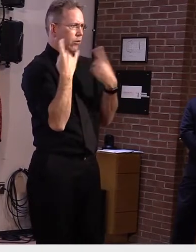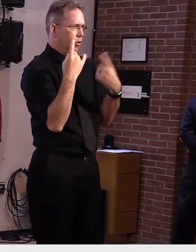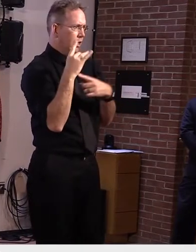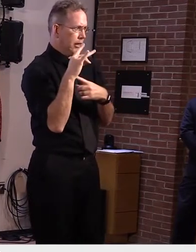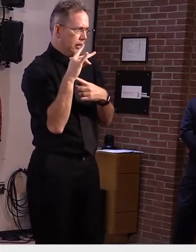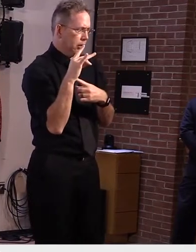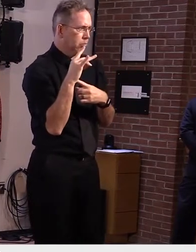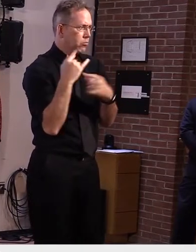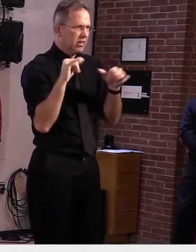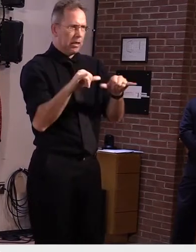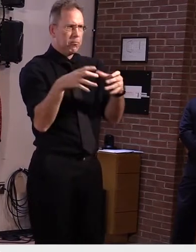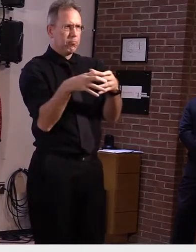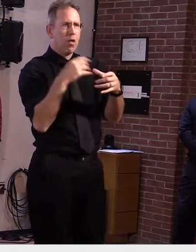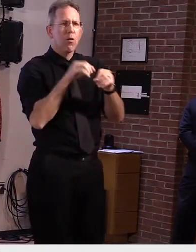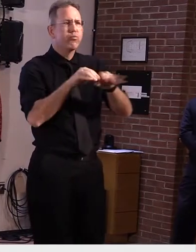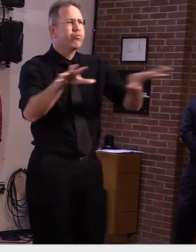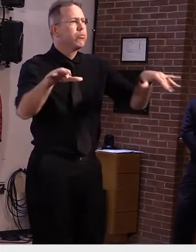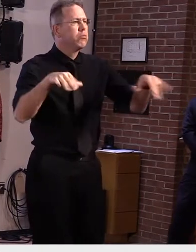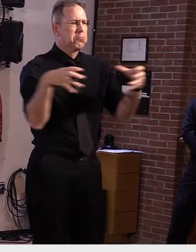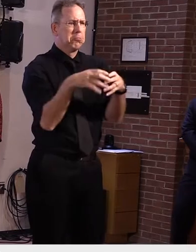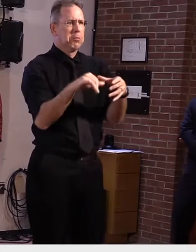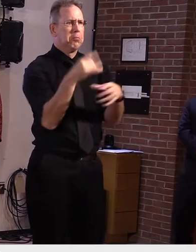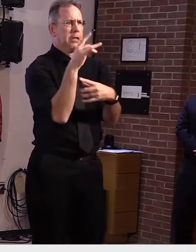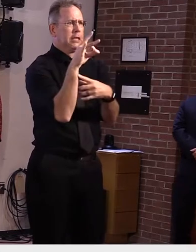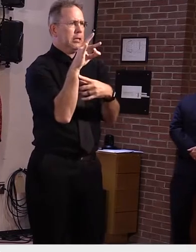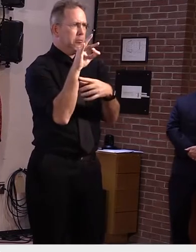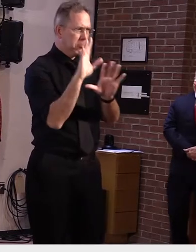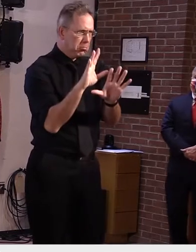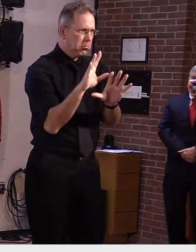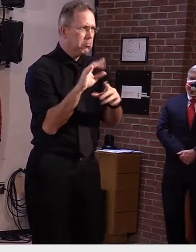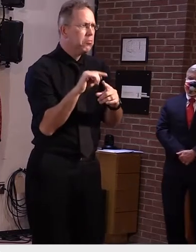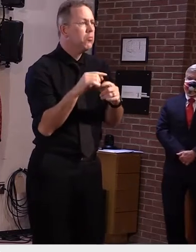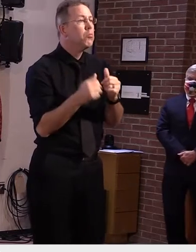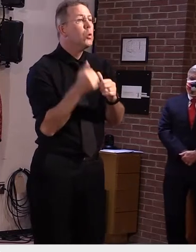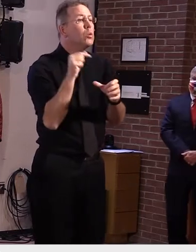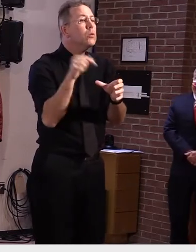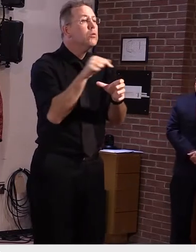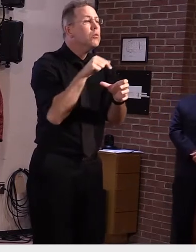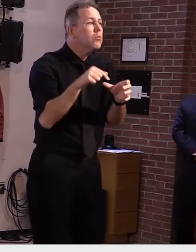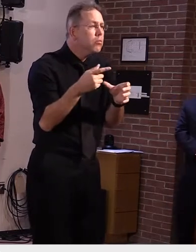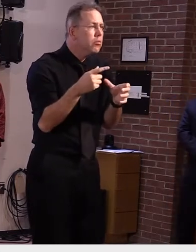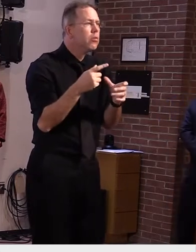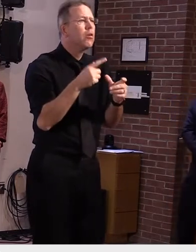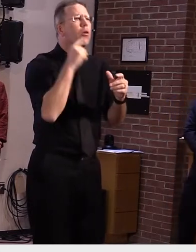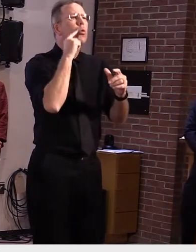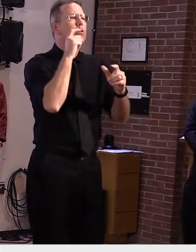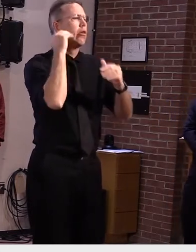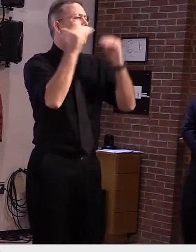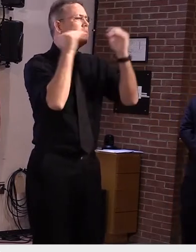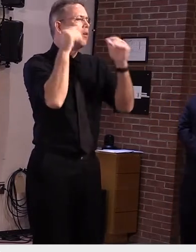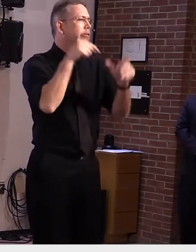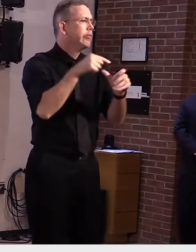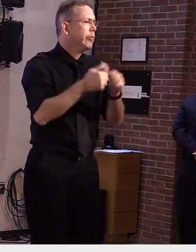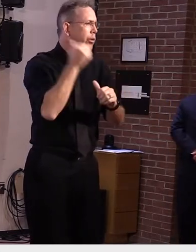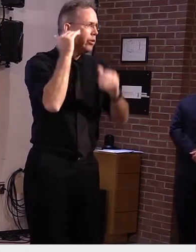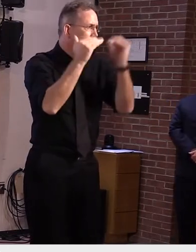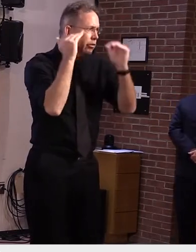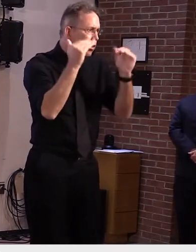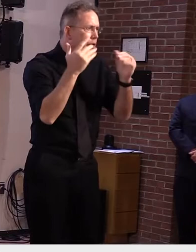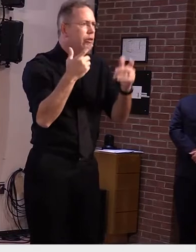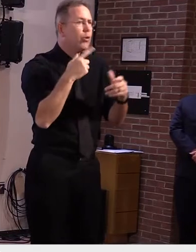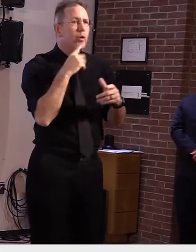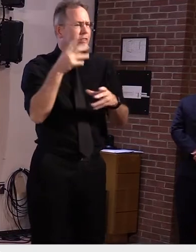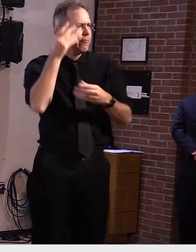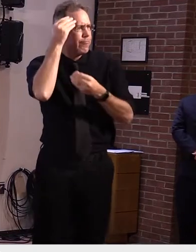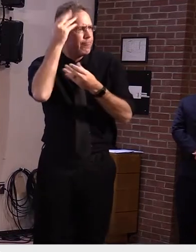cases so far have been identified among adults, and the Health Department has informed schools if any of the youth were in attendance